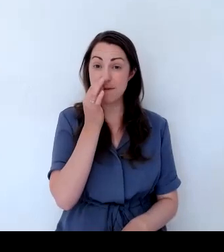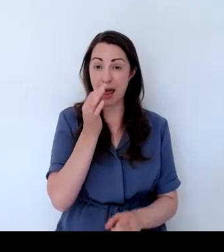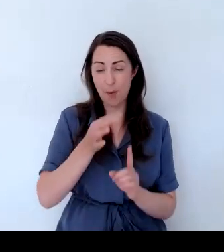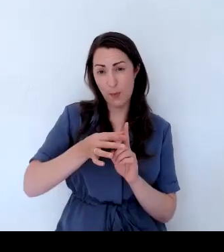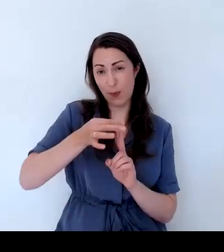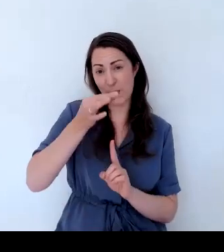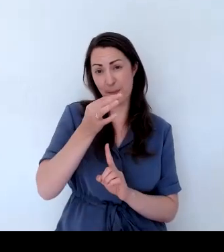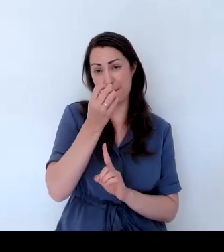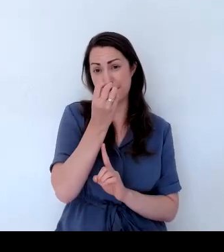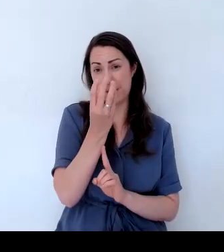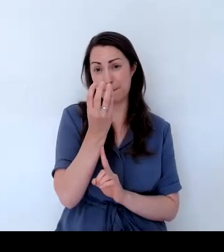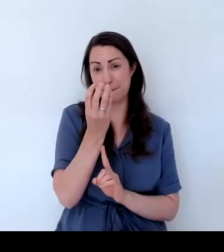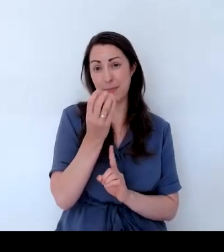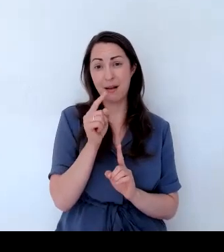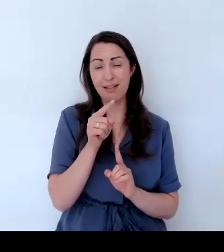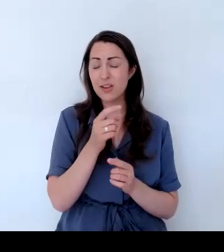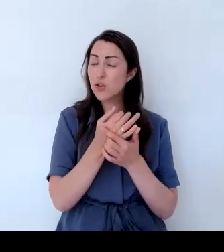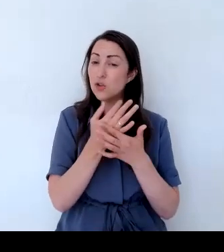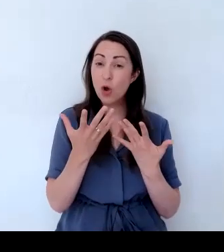Certainly ready to get out of this pot.